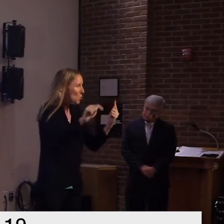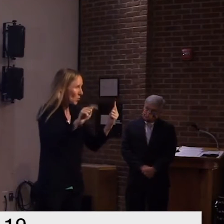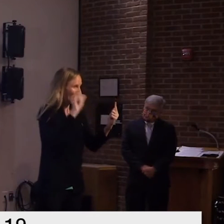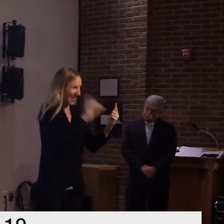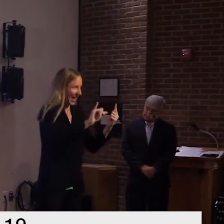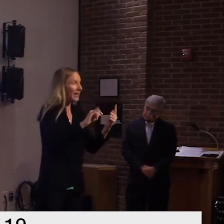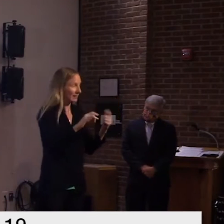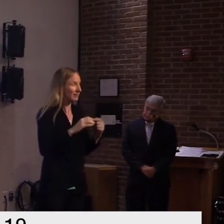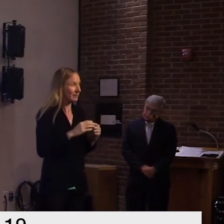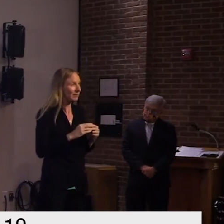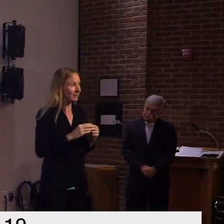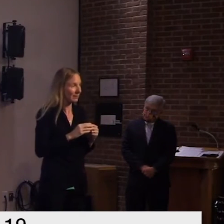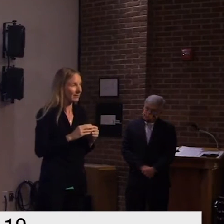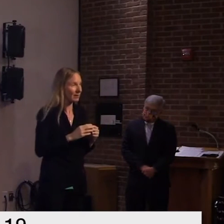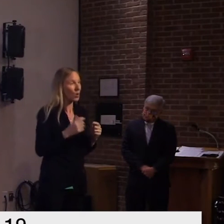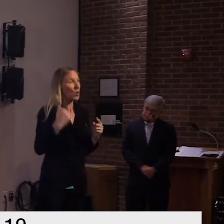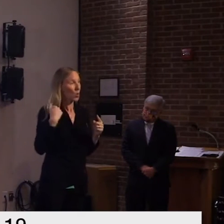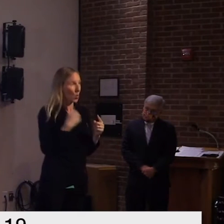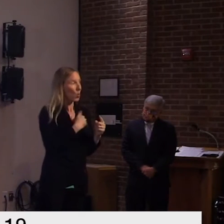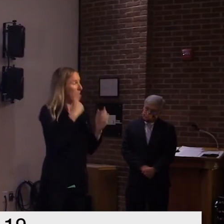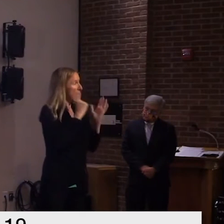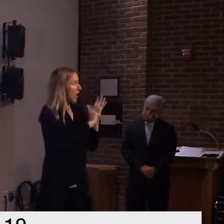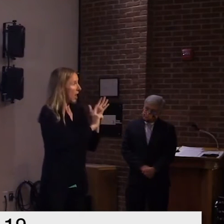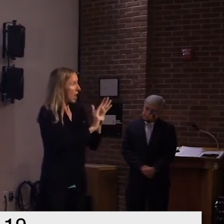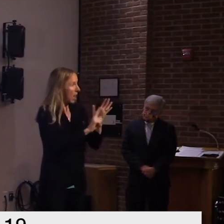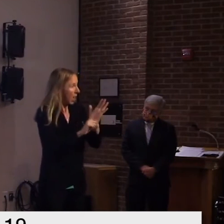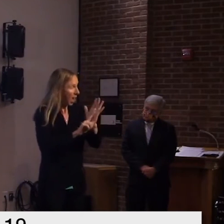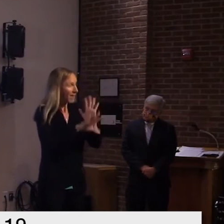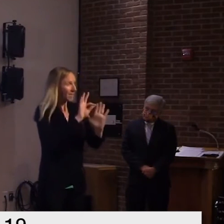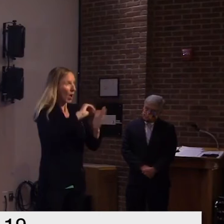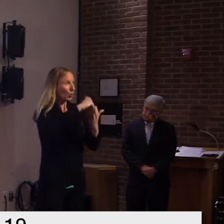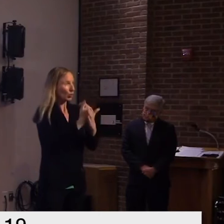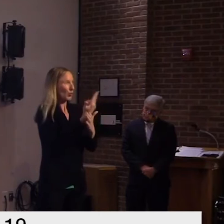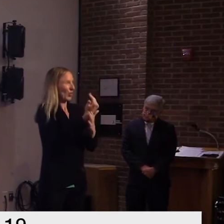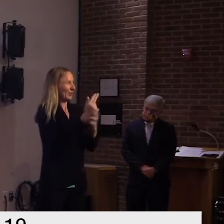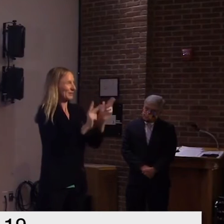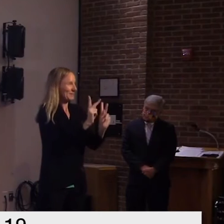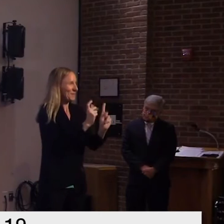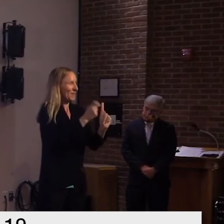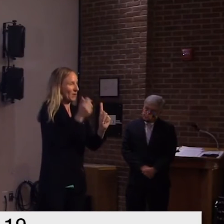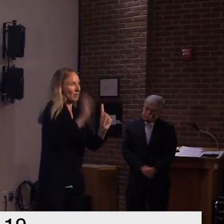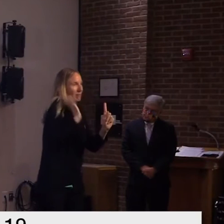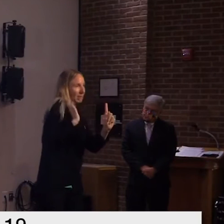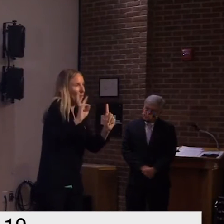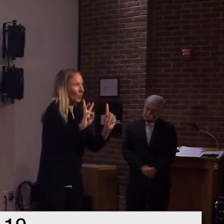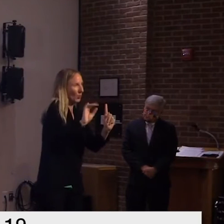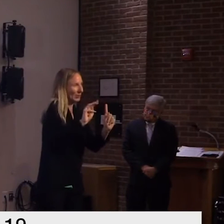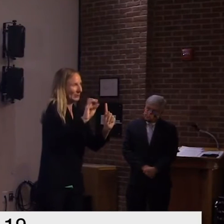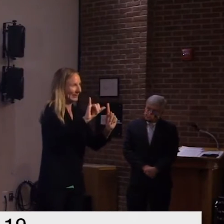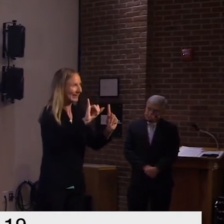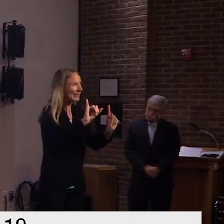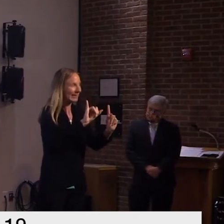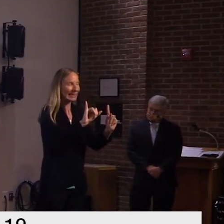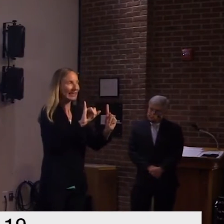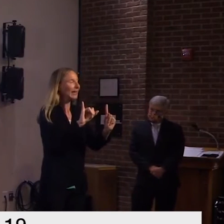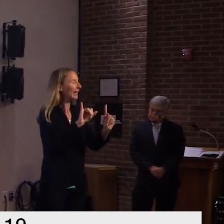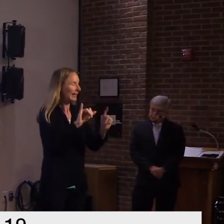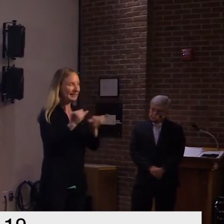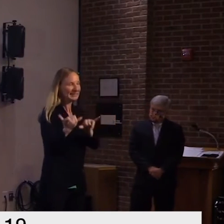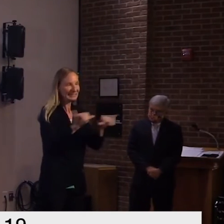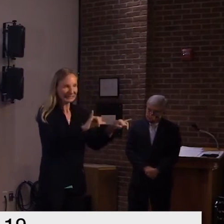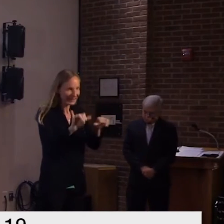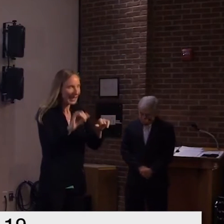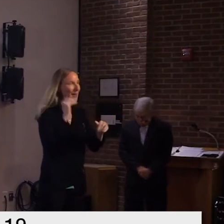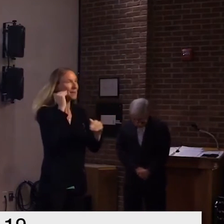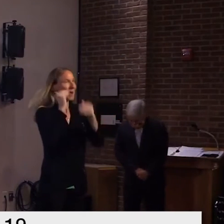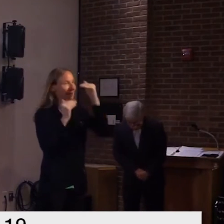went on to become cases there's really no change in the distribution of adults kids 60